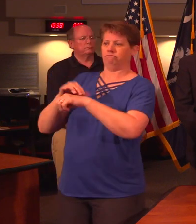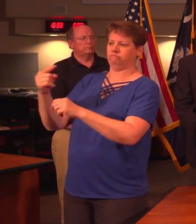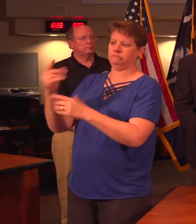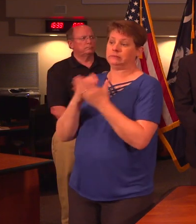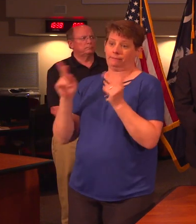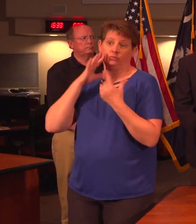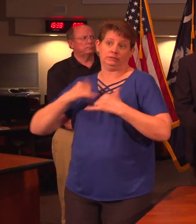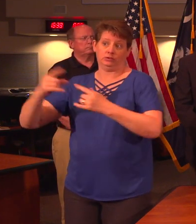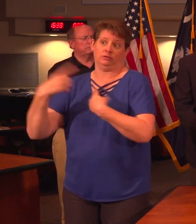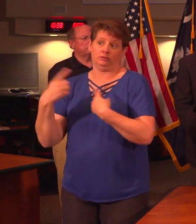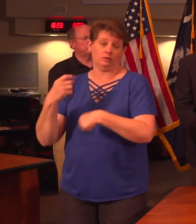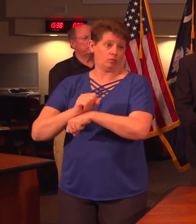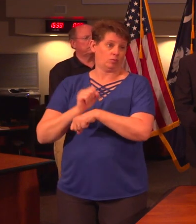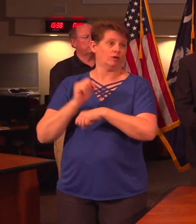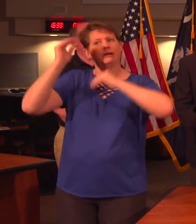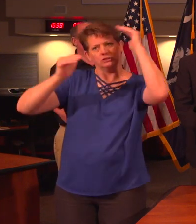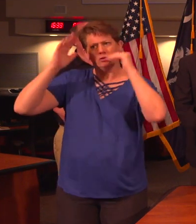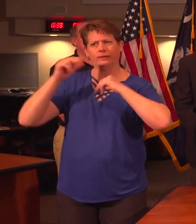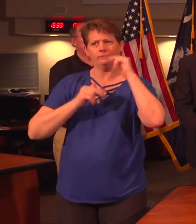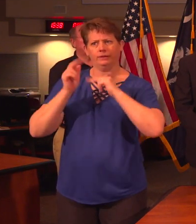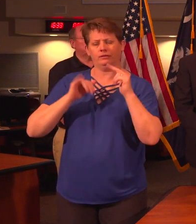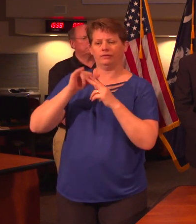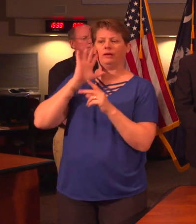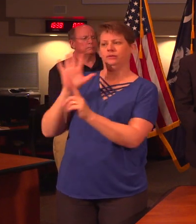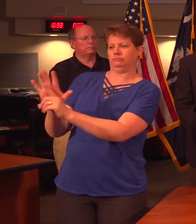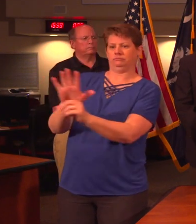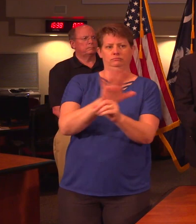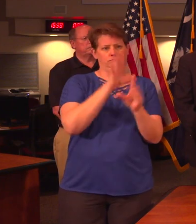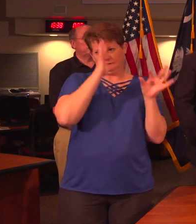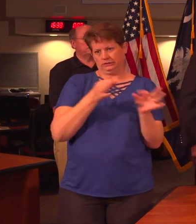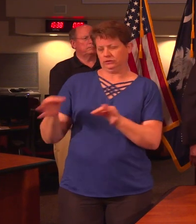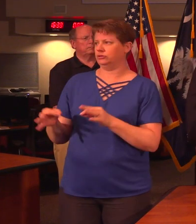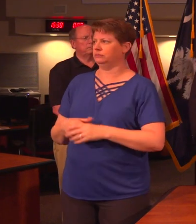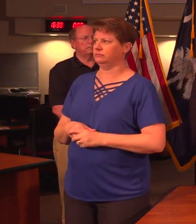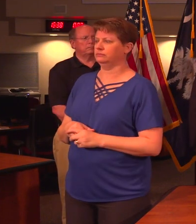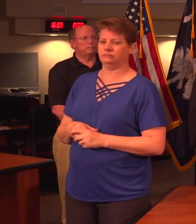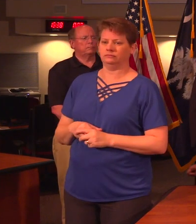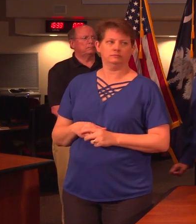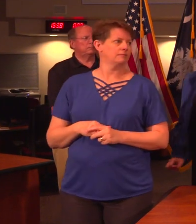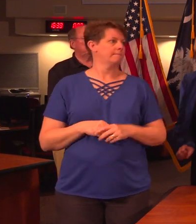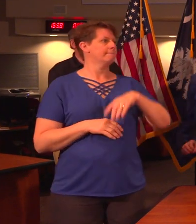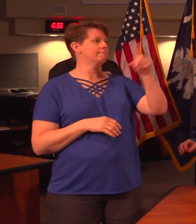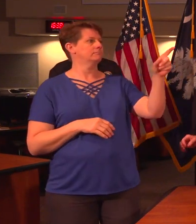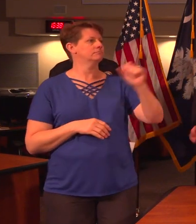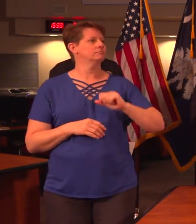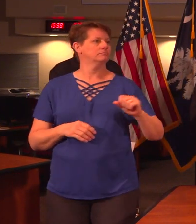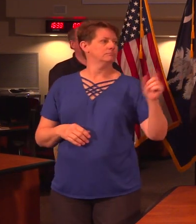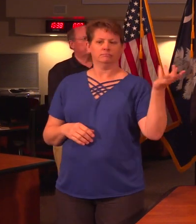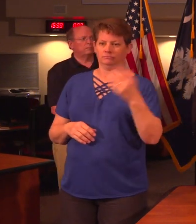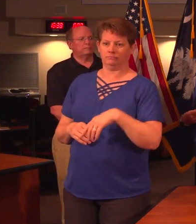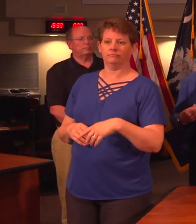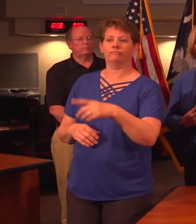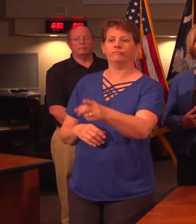be continuing to work, adults at the building, and that will be at the discretion of the superintendent. Governor, what about there's one over there. You can